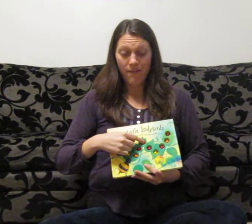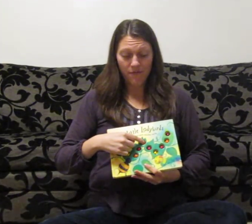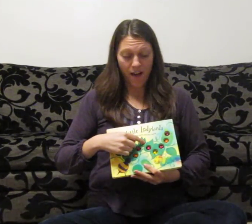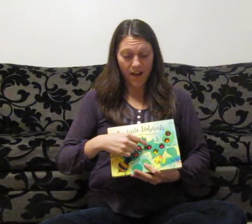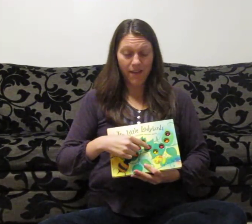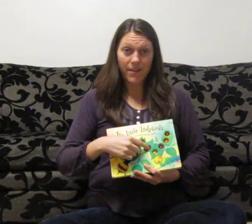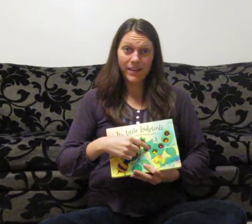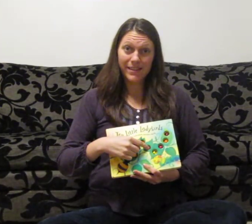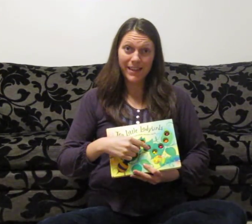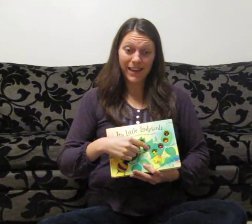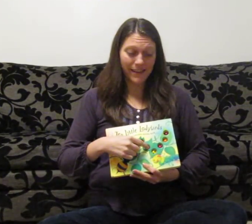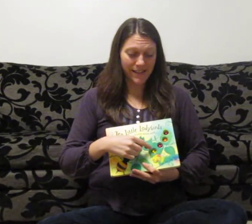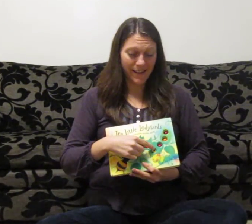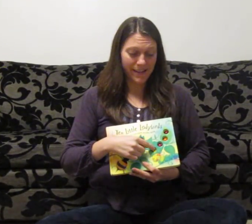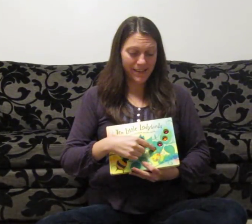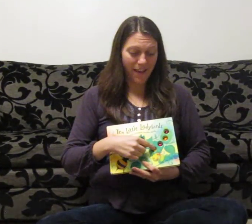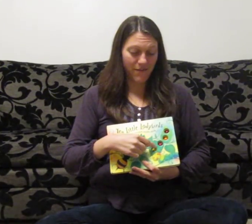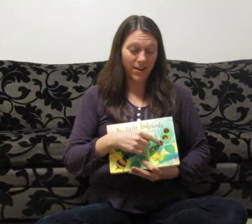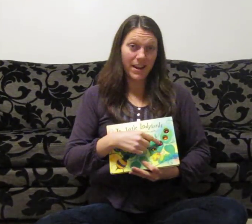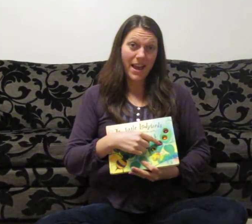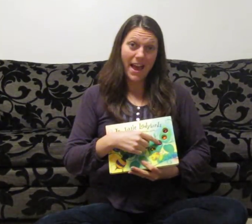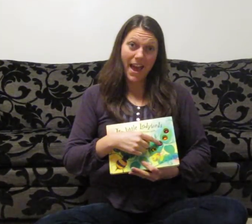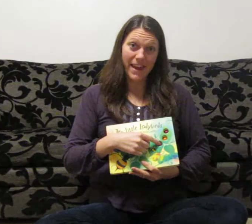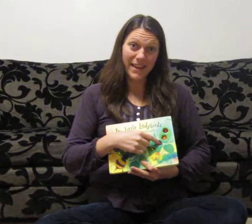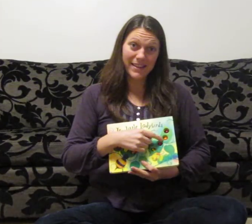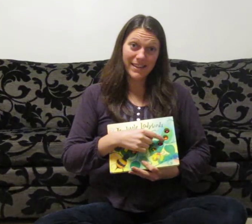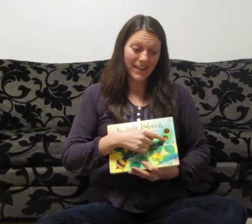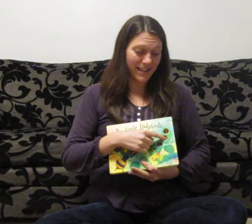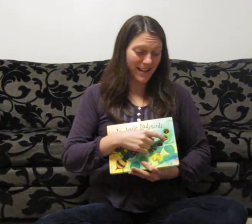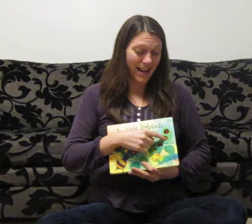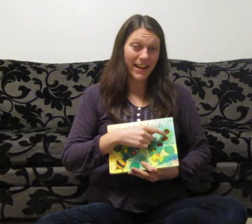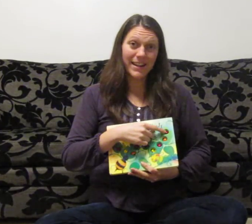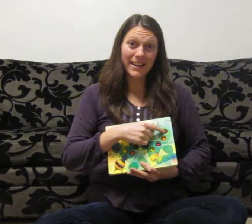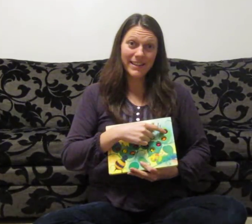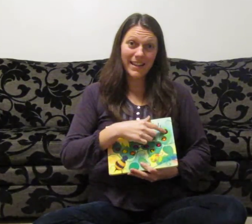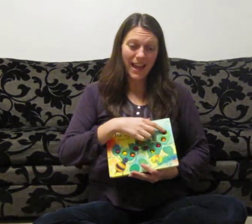five, six, seven, eight, nine, ten.